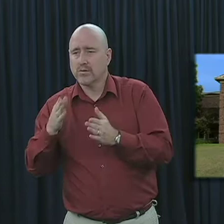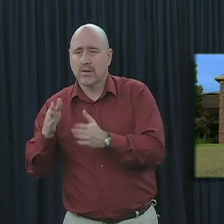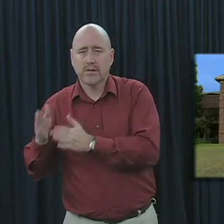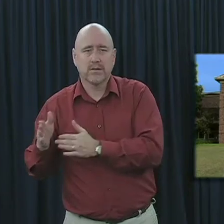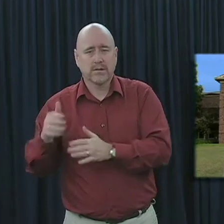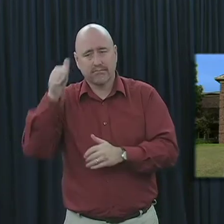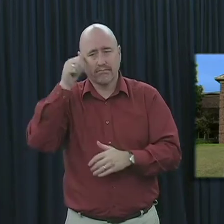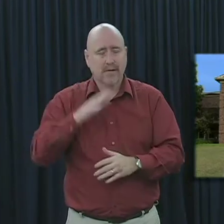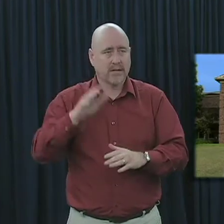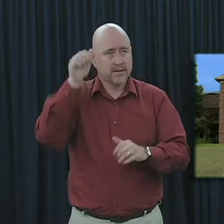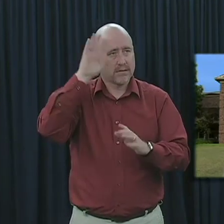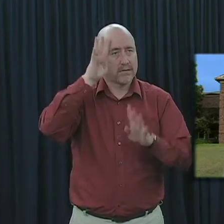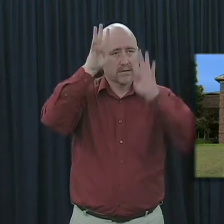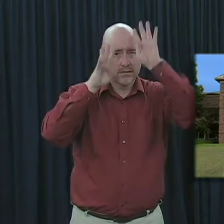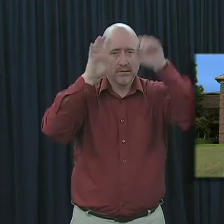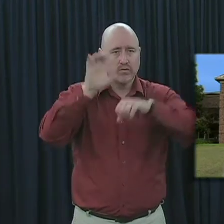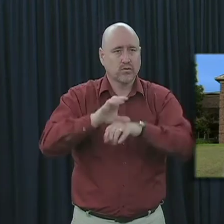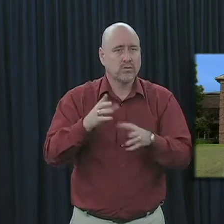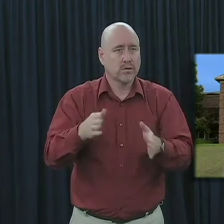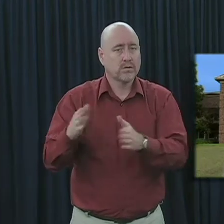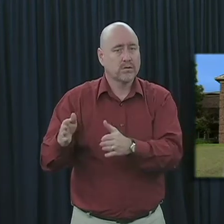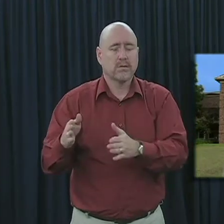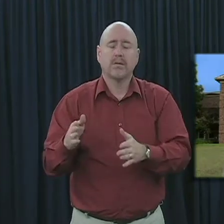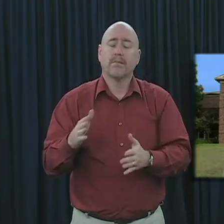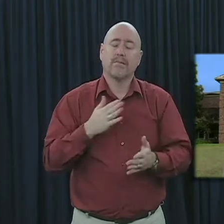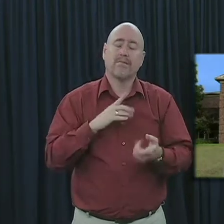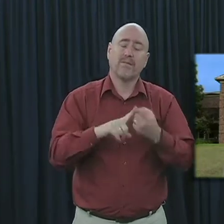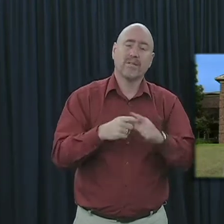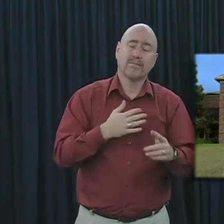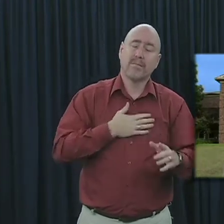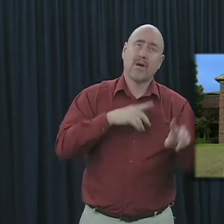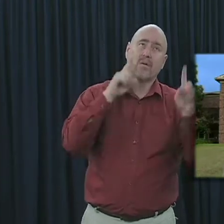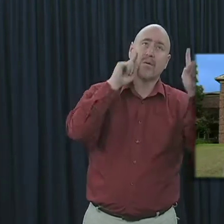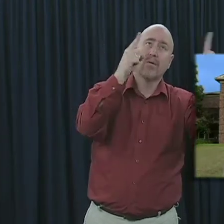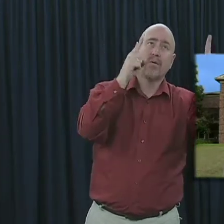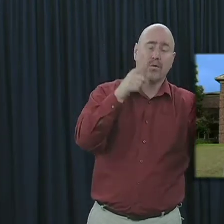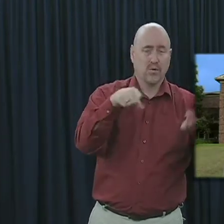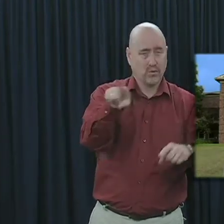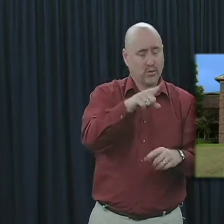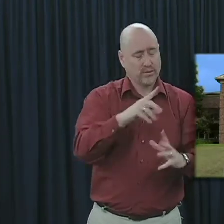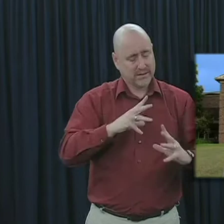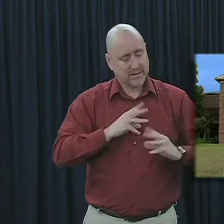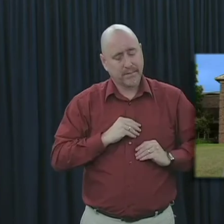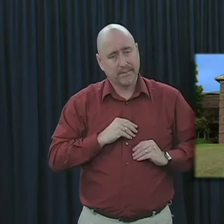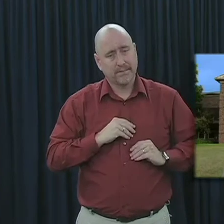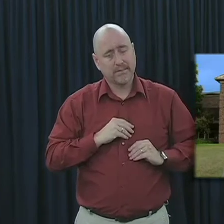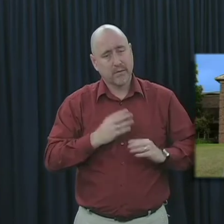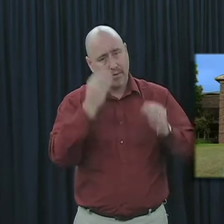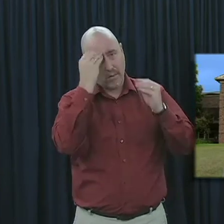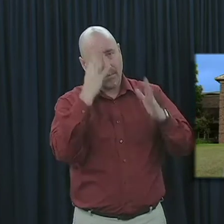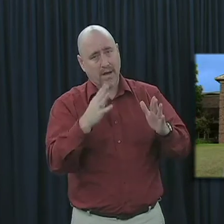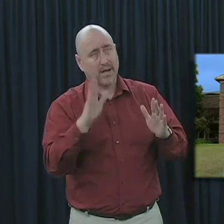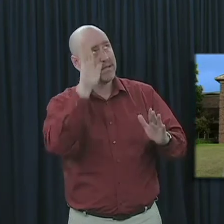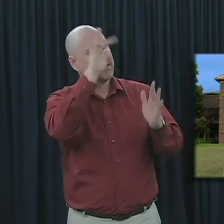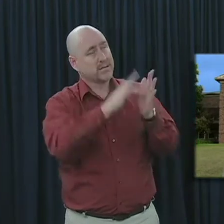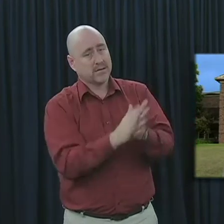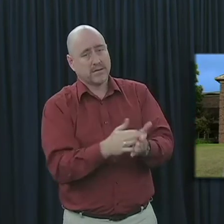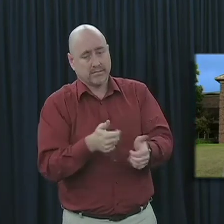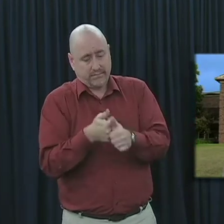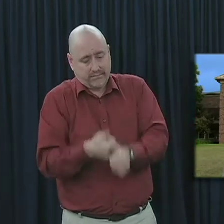practices and man-made churches. Indeed, friend, my hope is that you will accept and obey this truth regarding